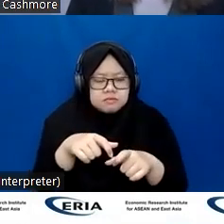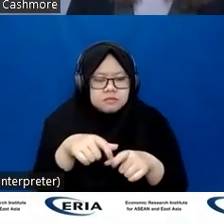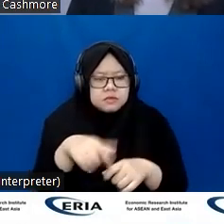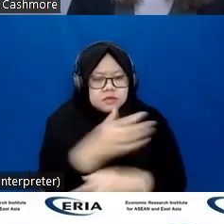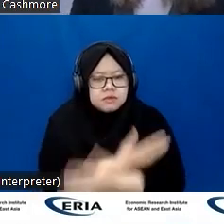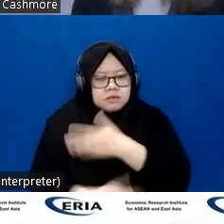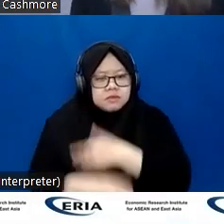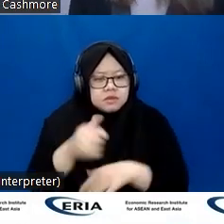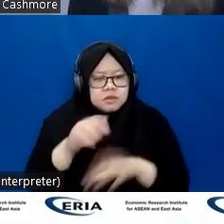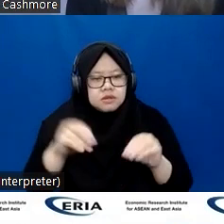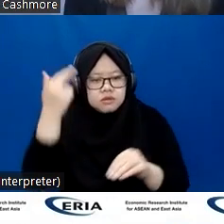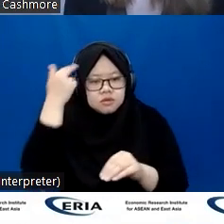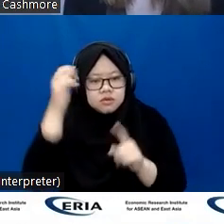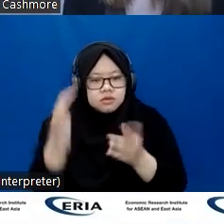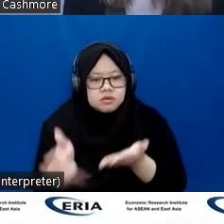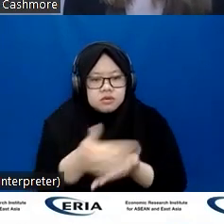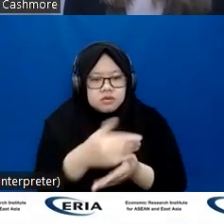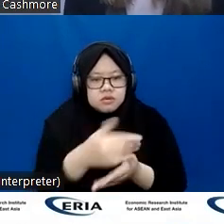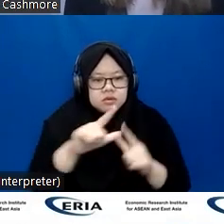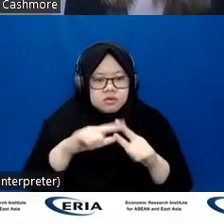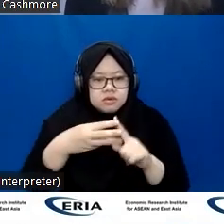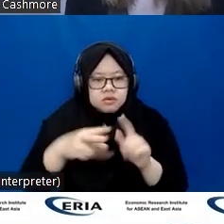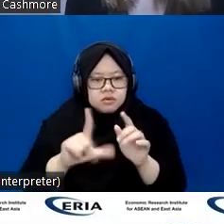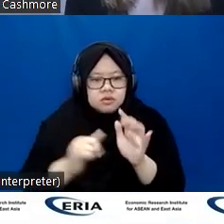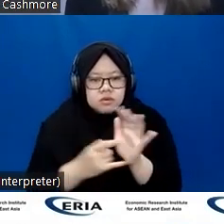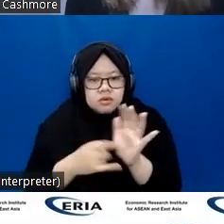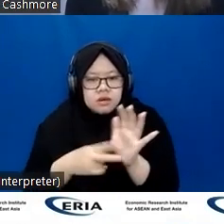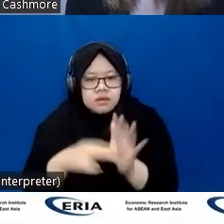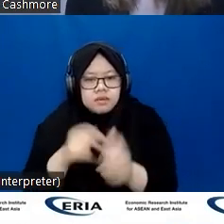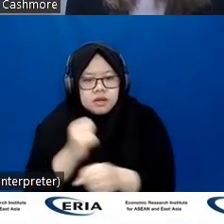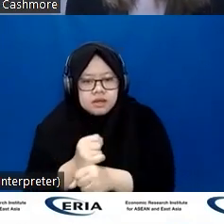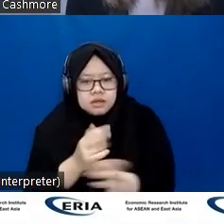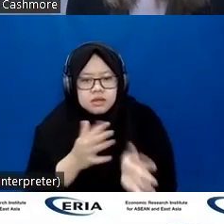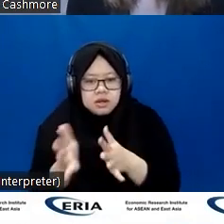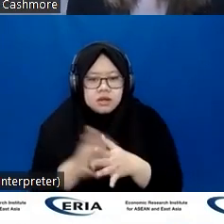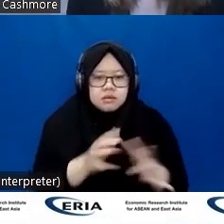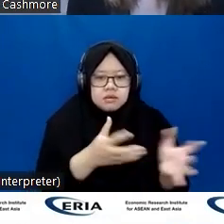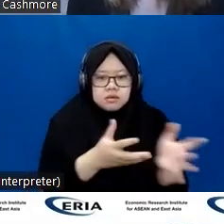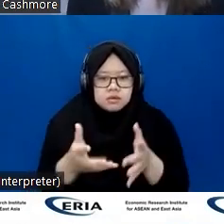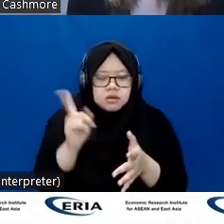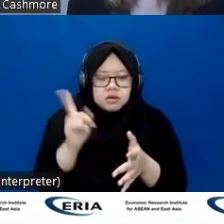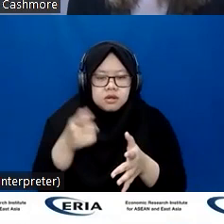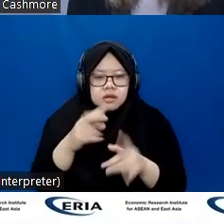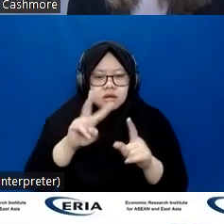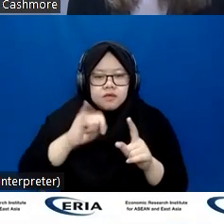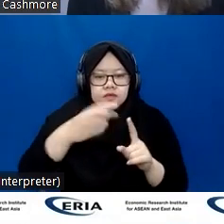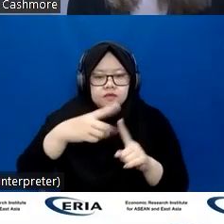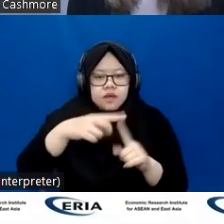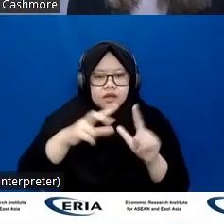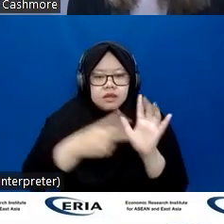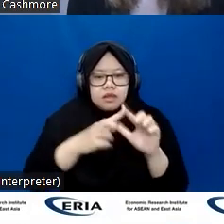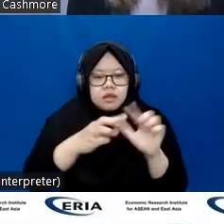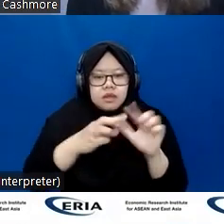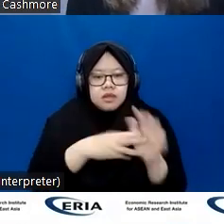is Enable Code in Vietnam, which is focused on solving the bottlenecks for people with disabilities in accessing